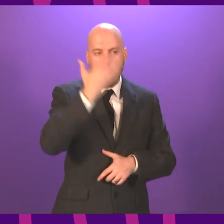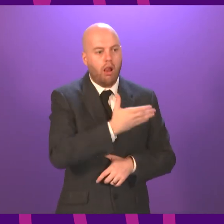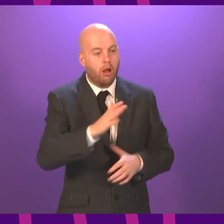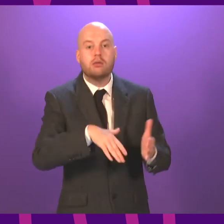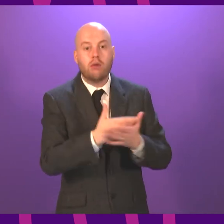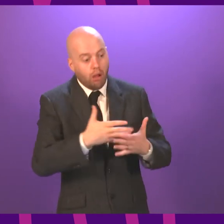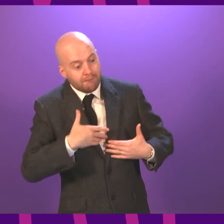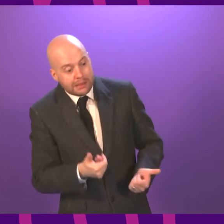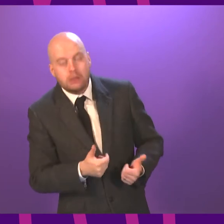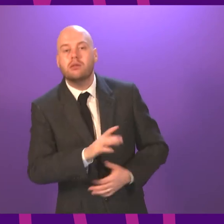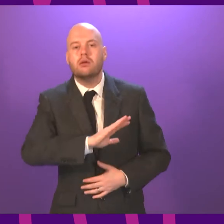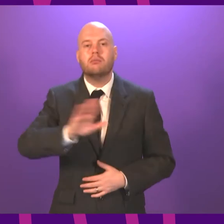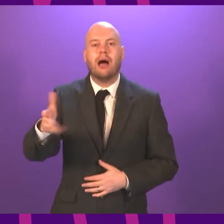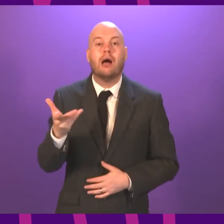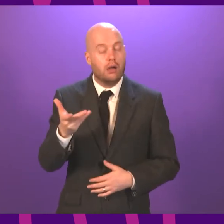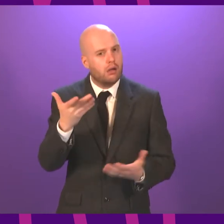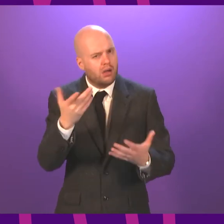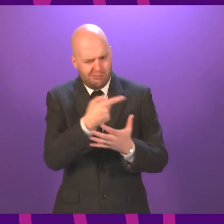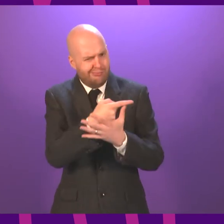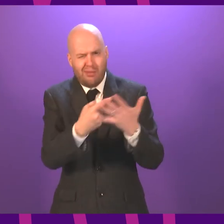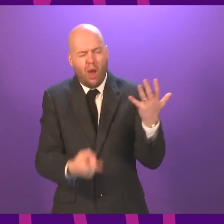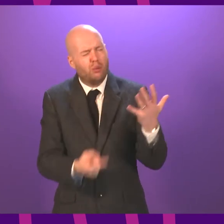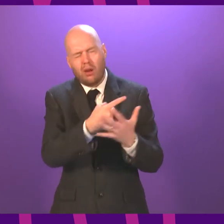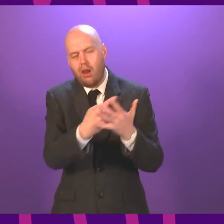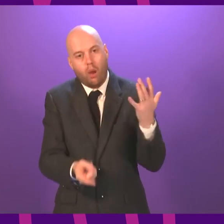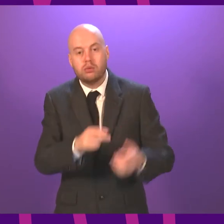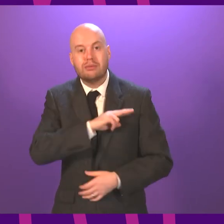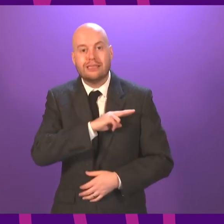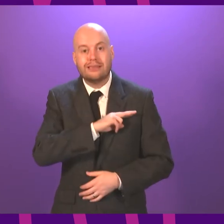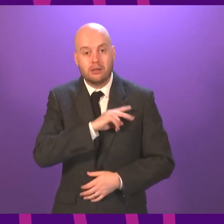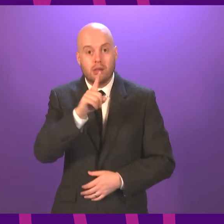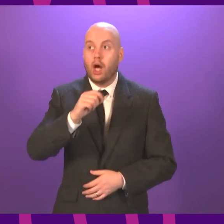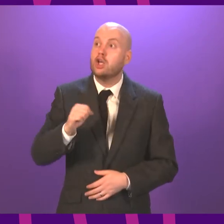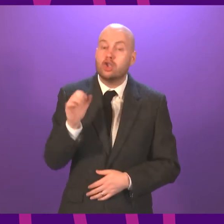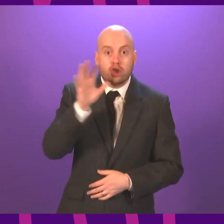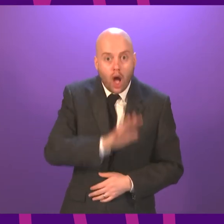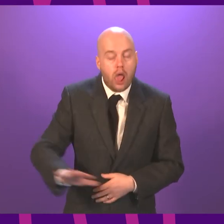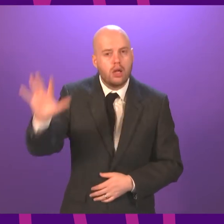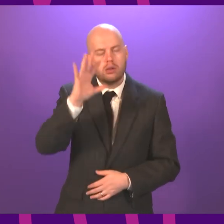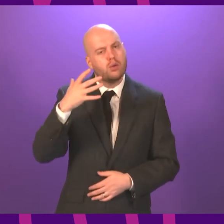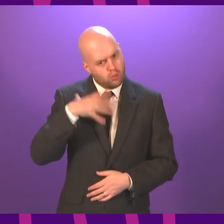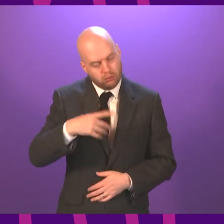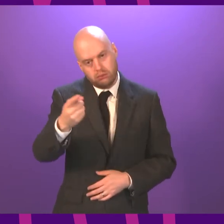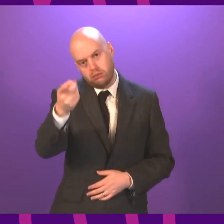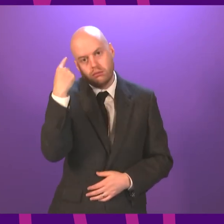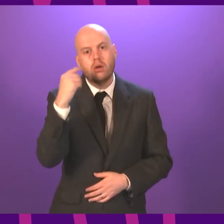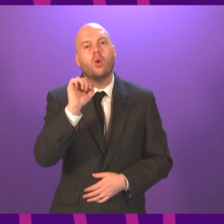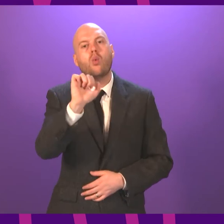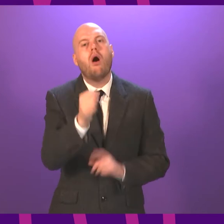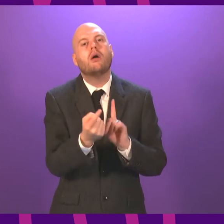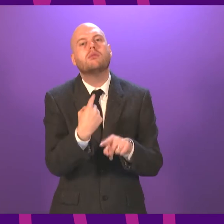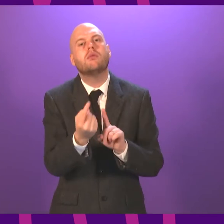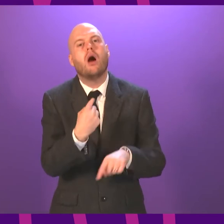and the Scottish people deserve more than just rhetoric. They deserve answers. They deserve more than being told that the Government cares.